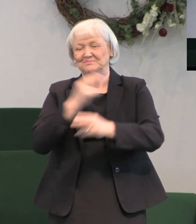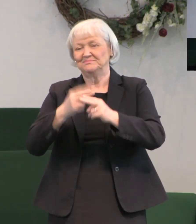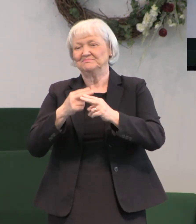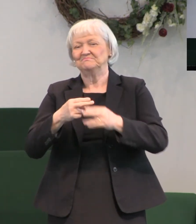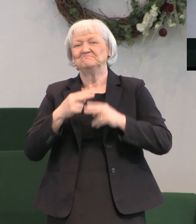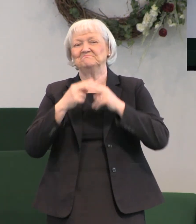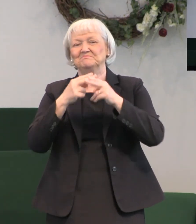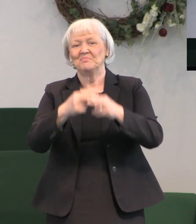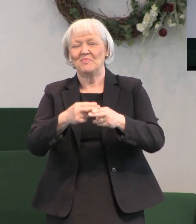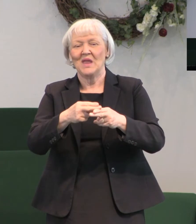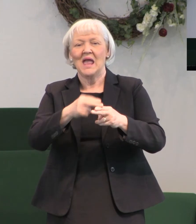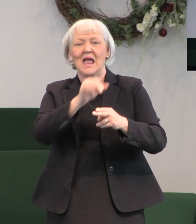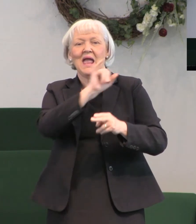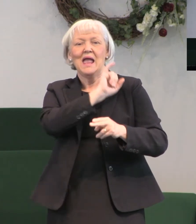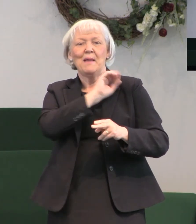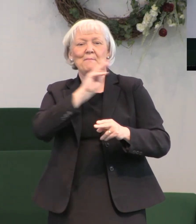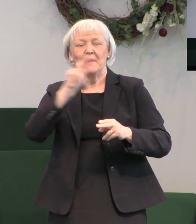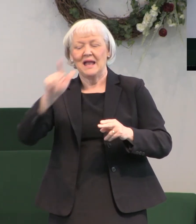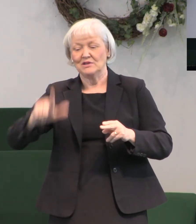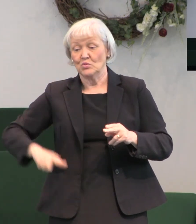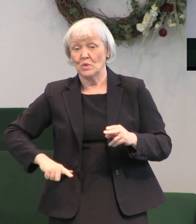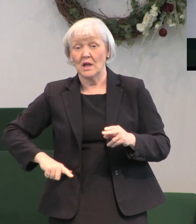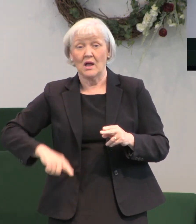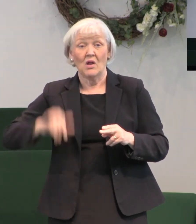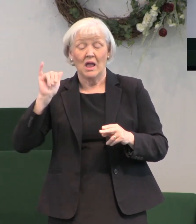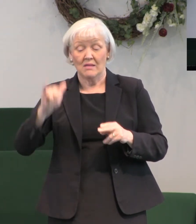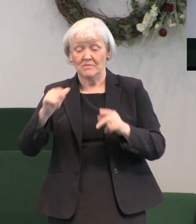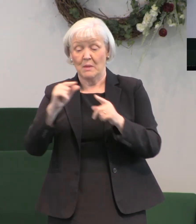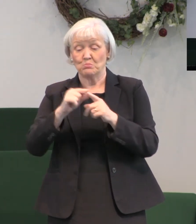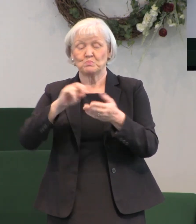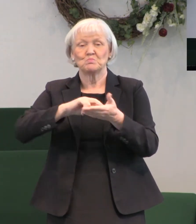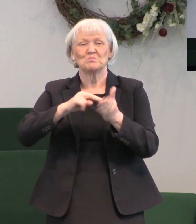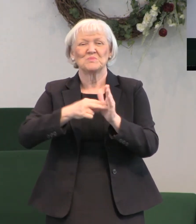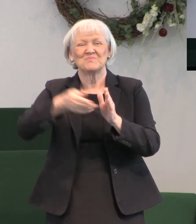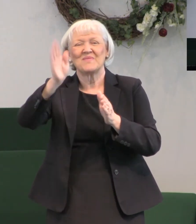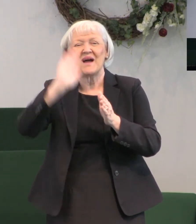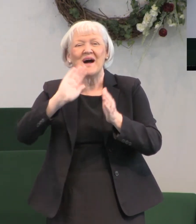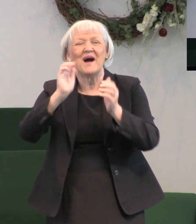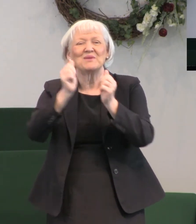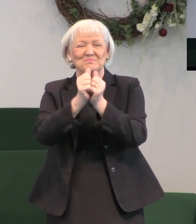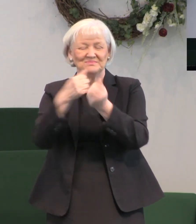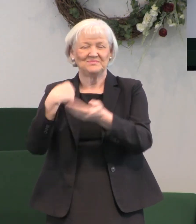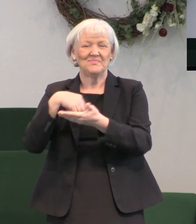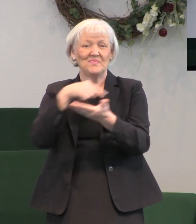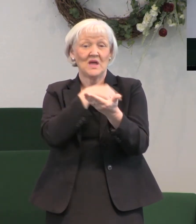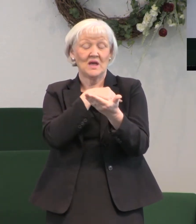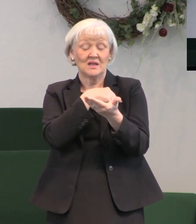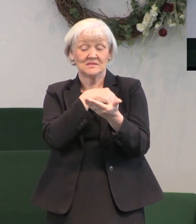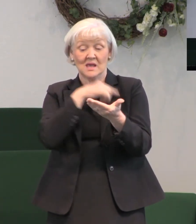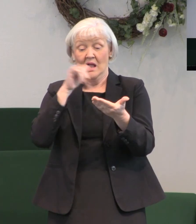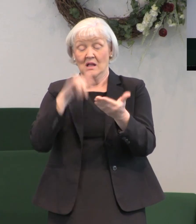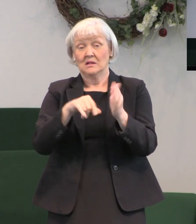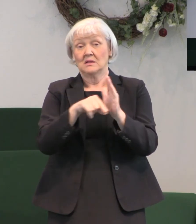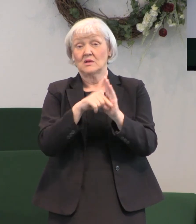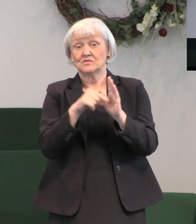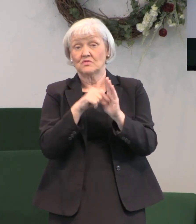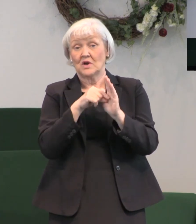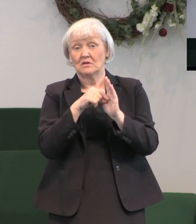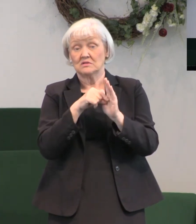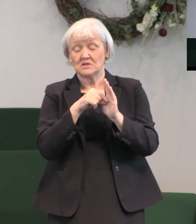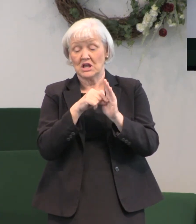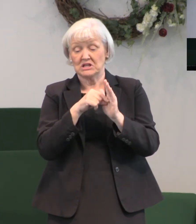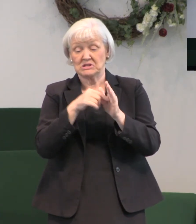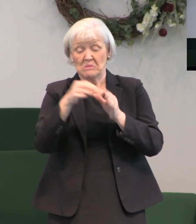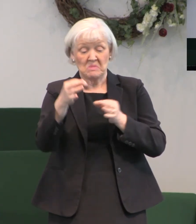And Emmanuel, we know, means God with us. The fulfillment of that passage is explained